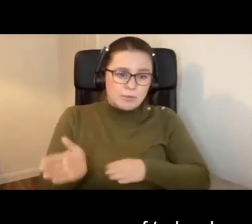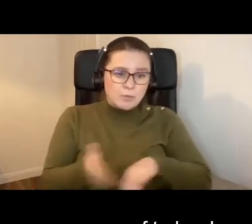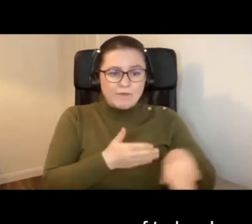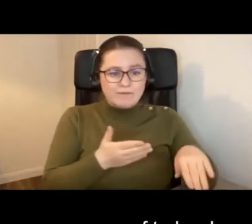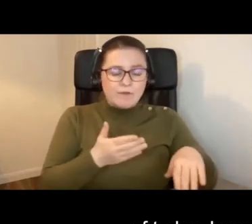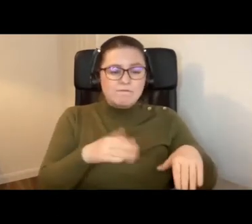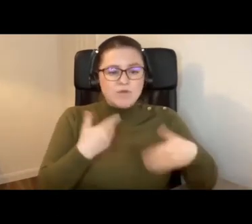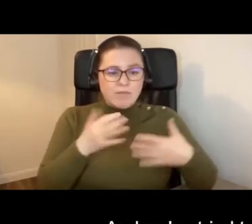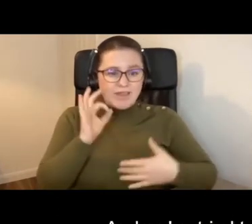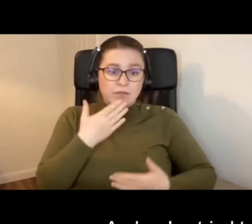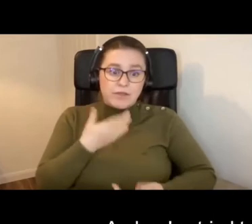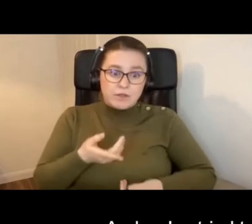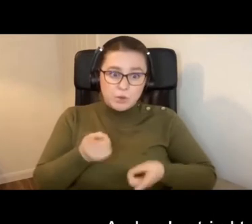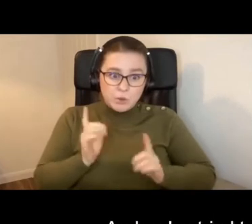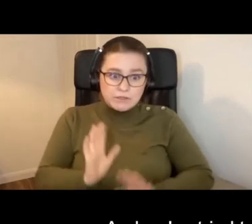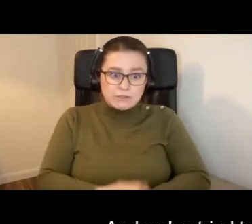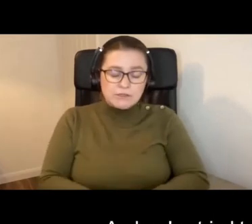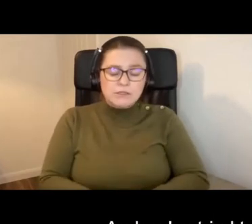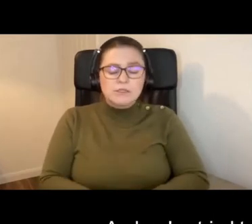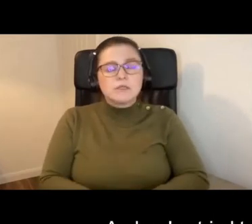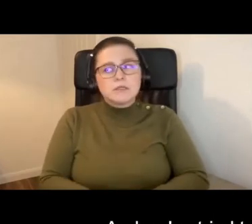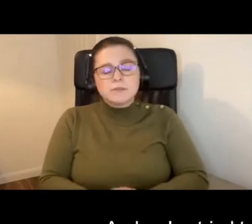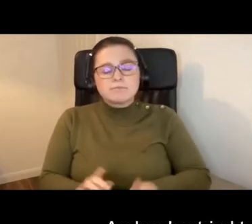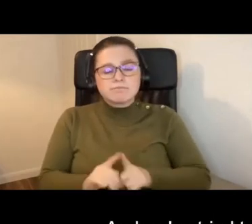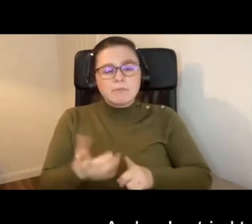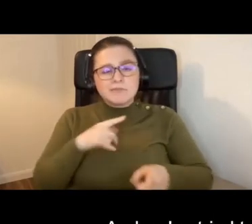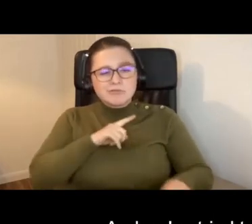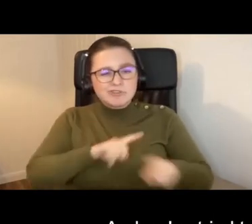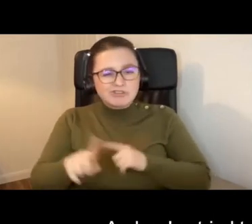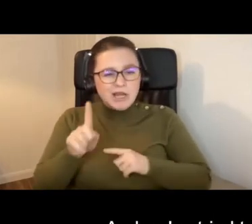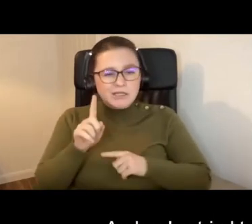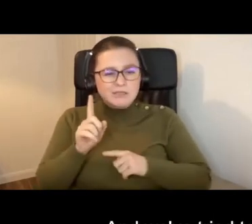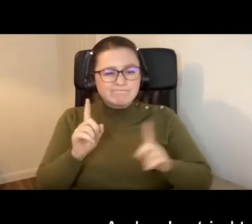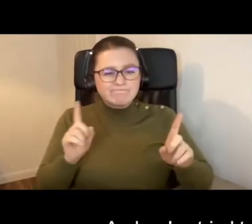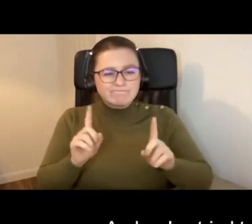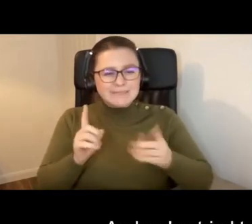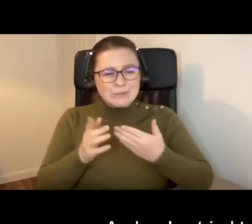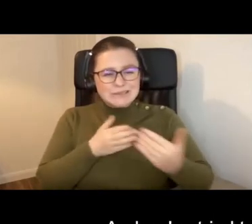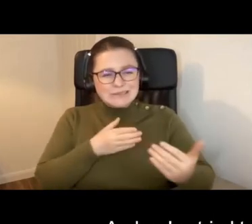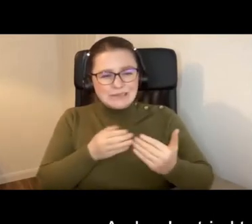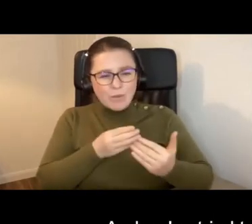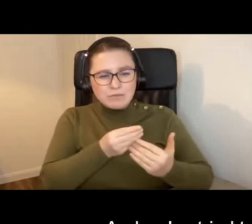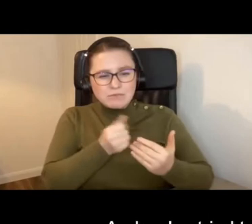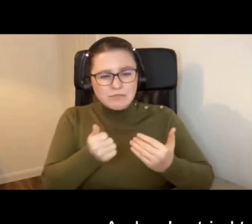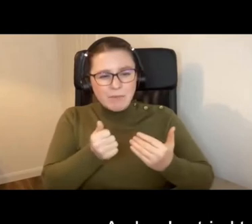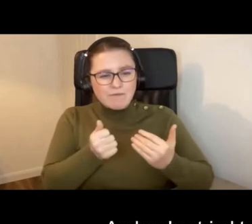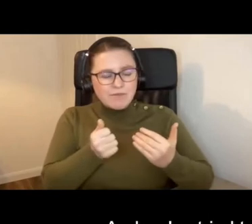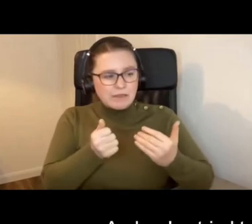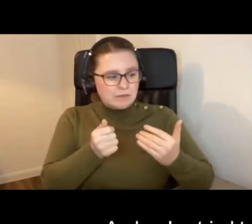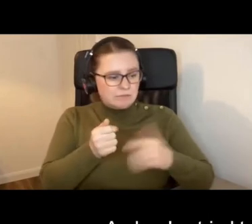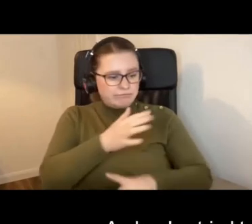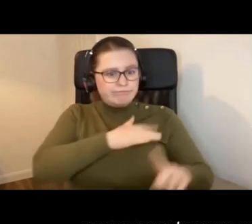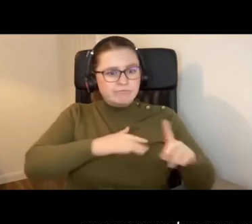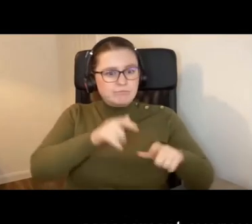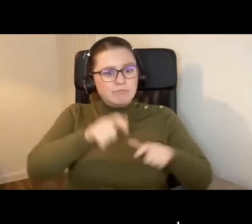and thank goodness. And we've tried to deal with some of the demographic changes.